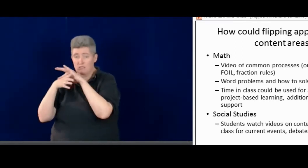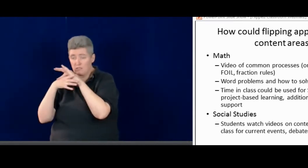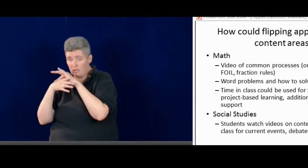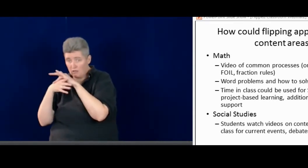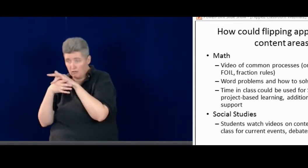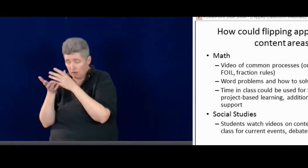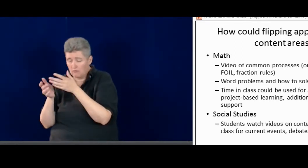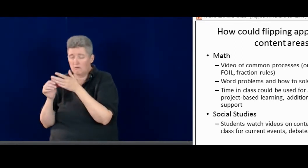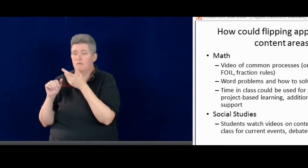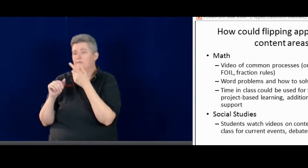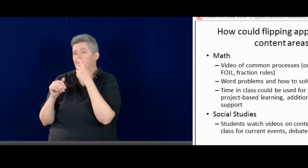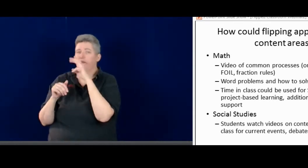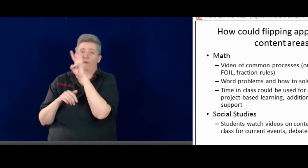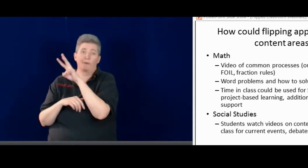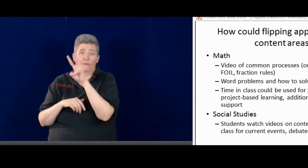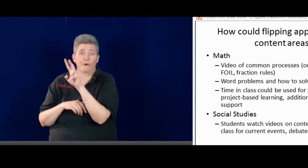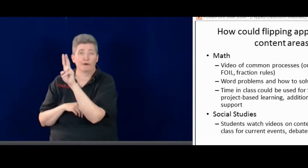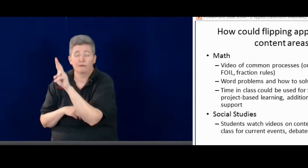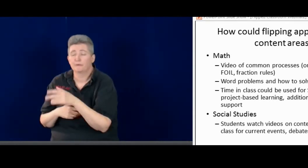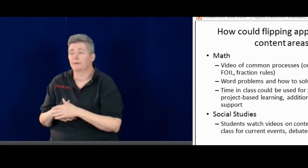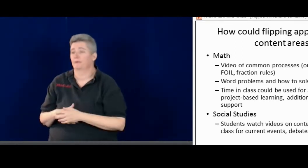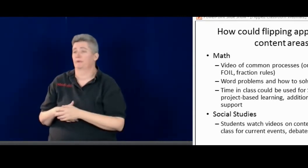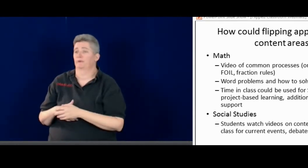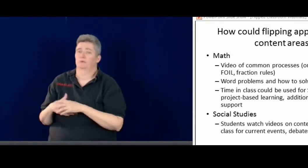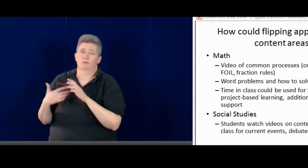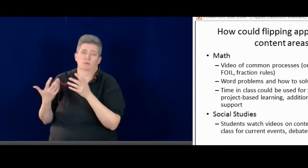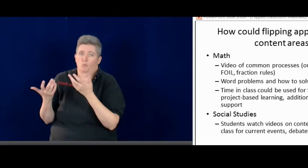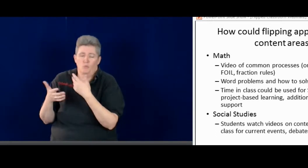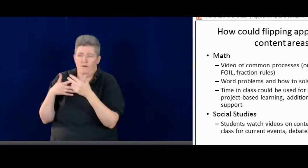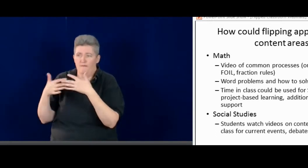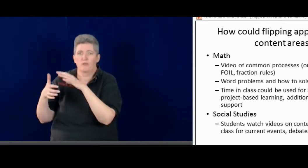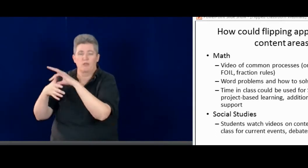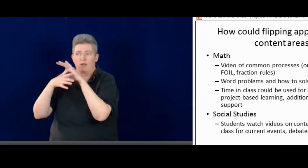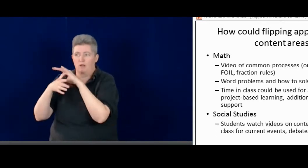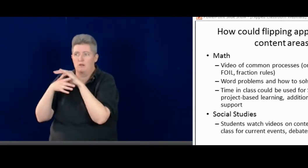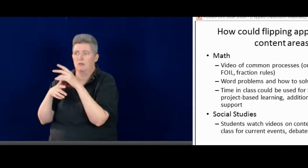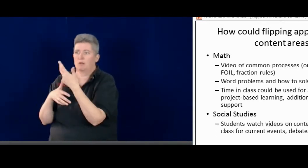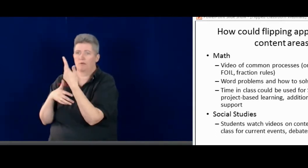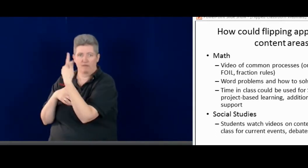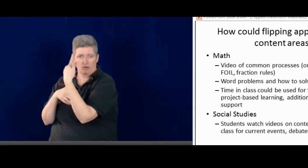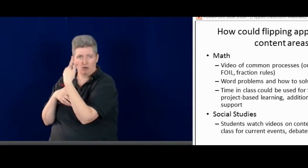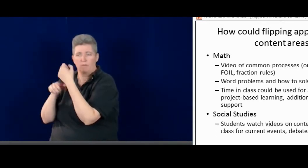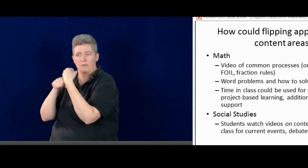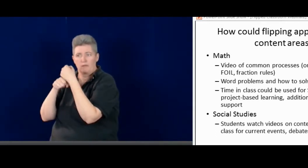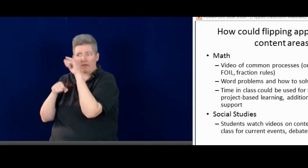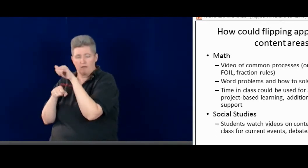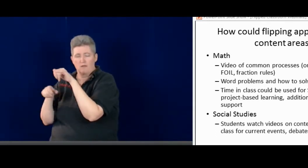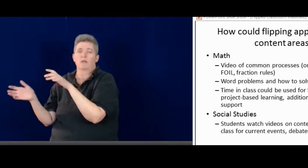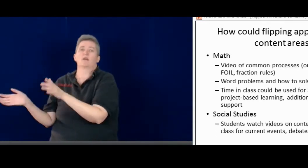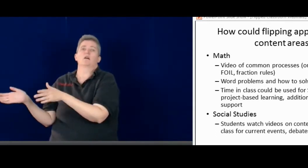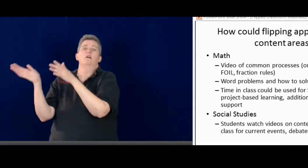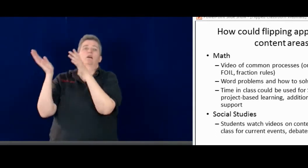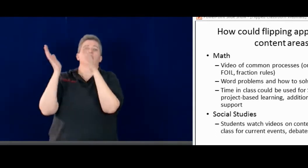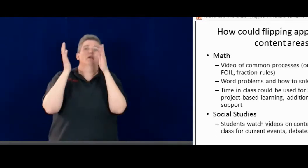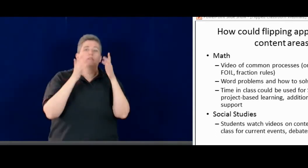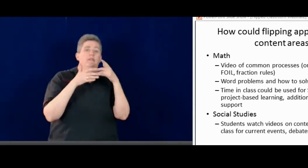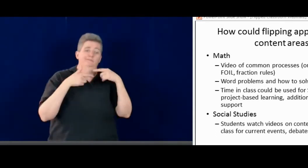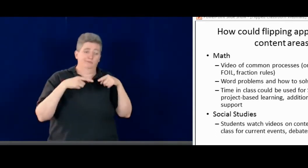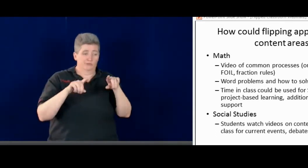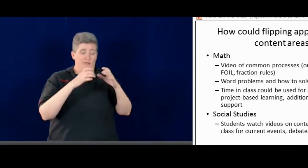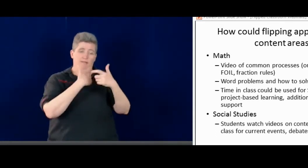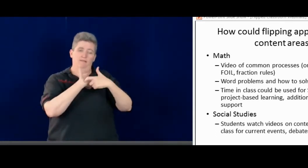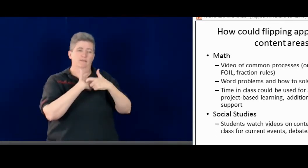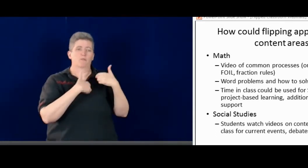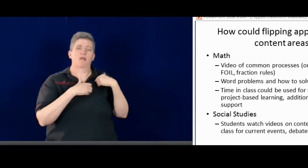Figure what, maybe the content could be World War II or whatever. Something like that.